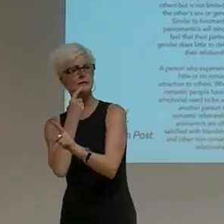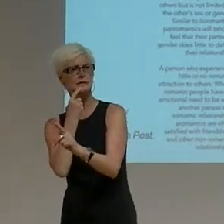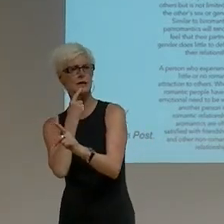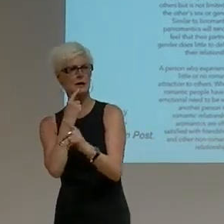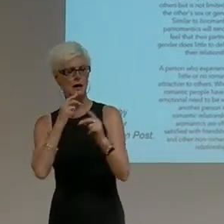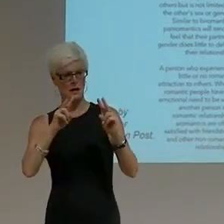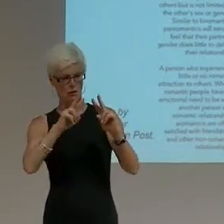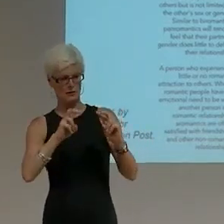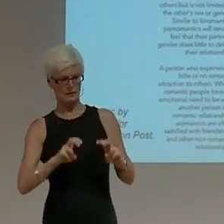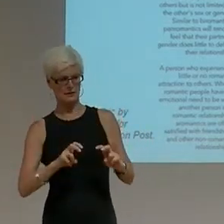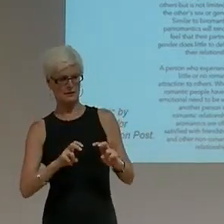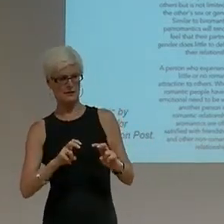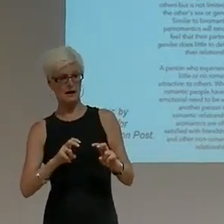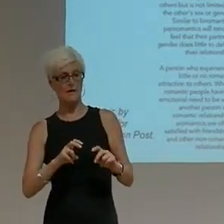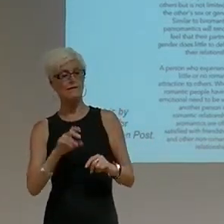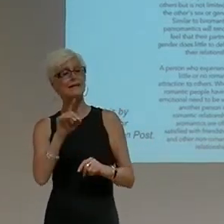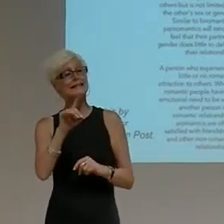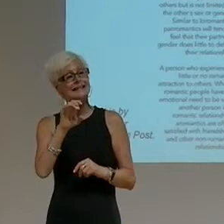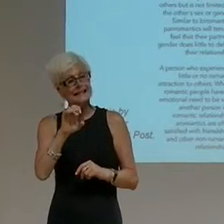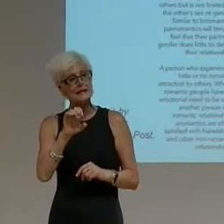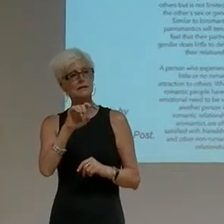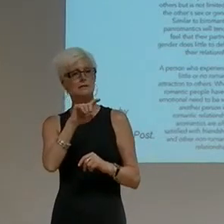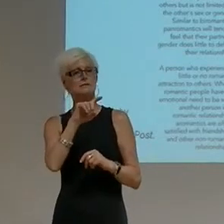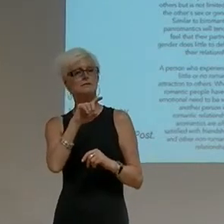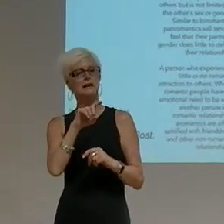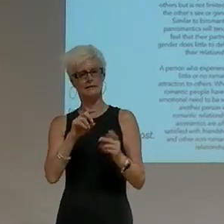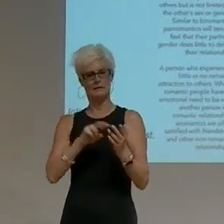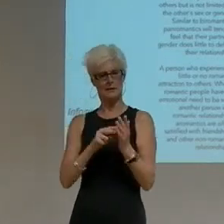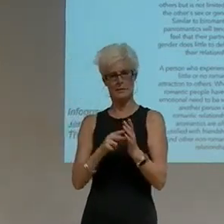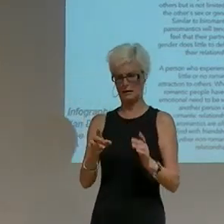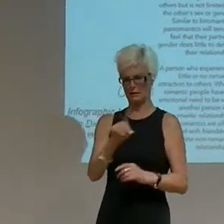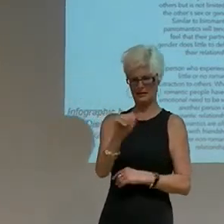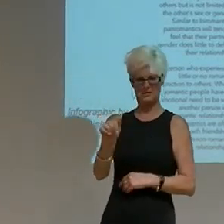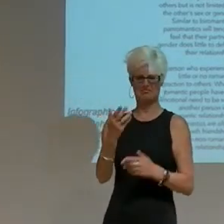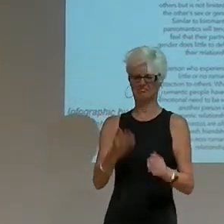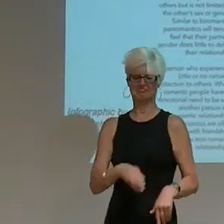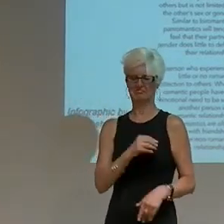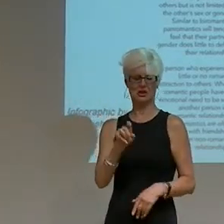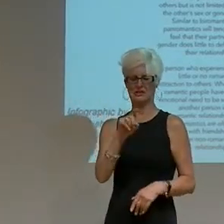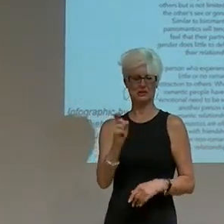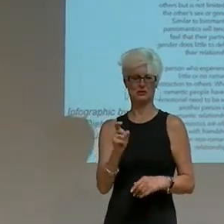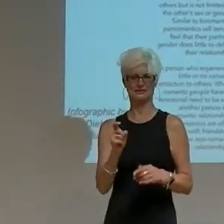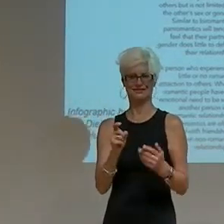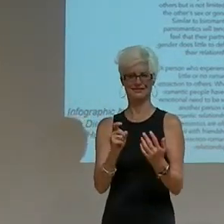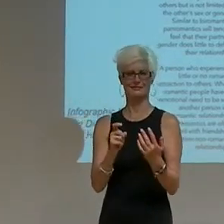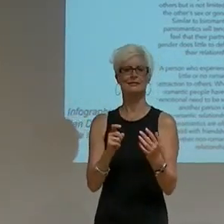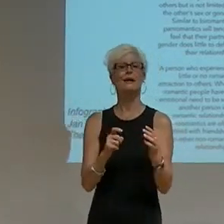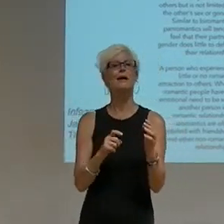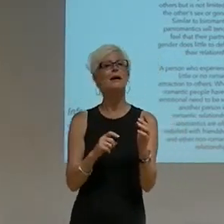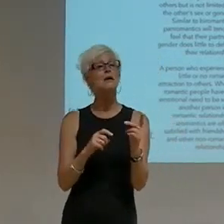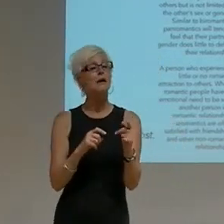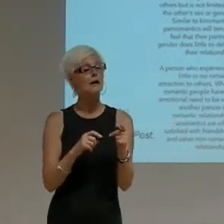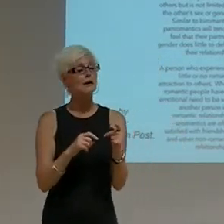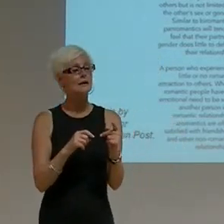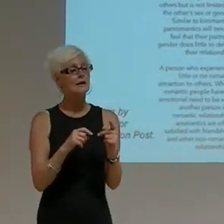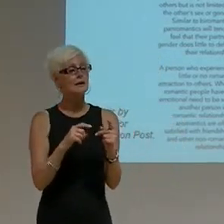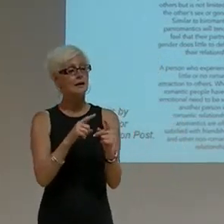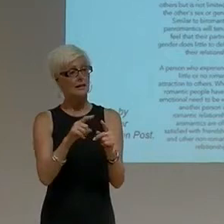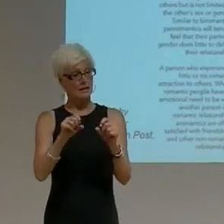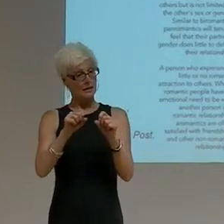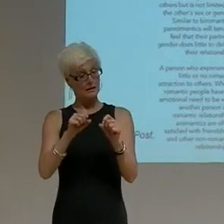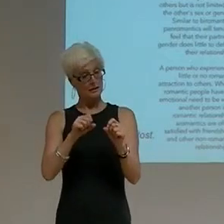forced desexualization of people with disabilities does not rule out an exploration of the effective potentials of